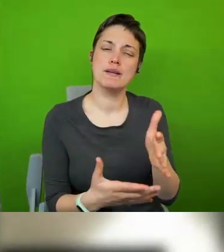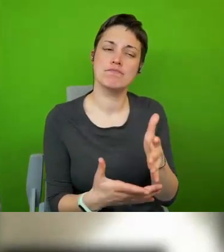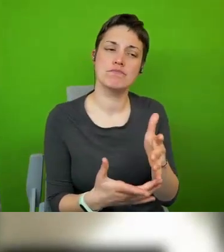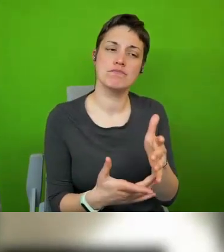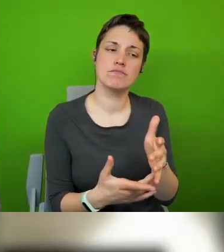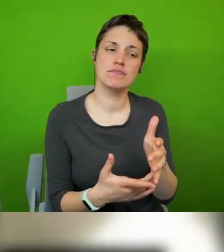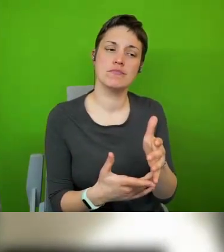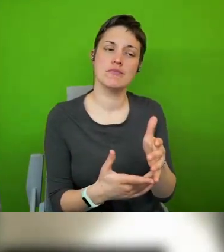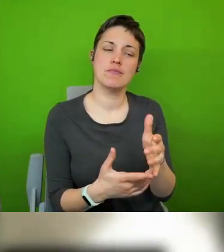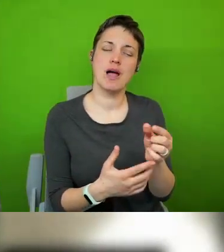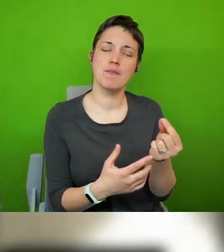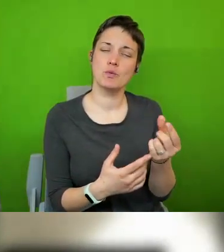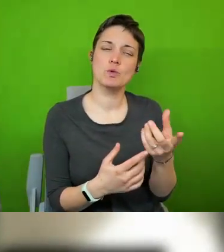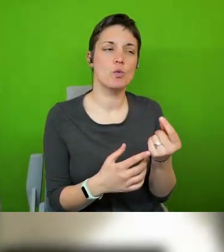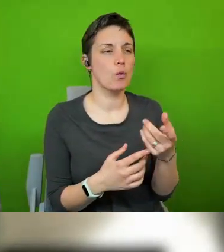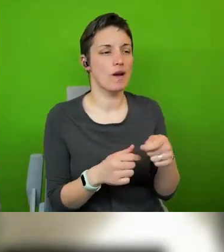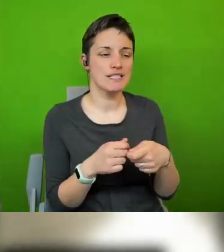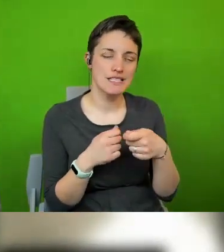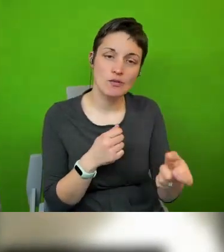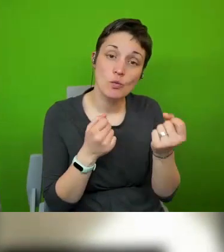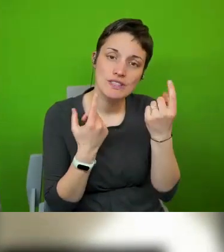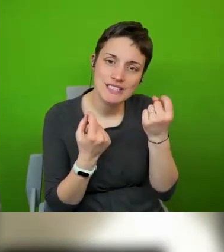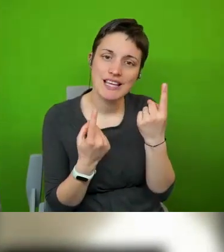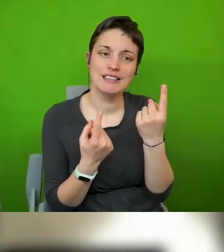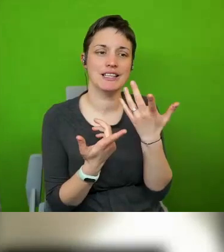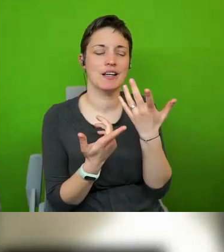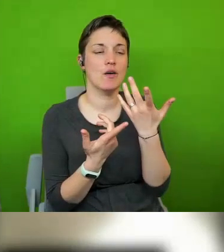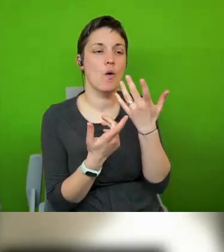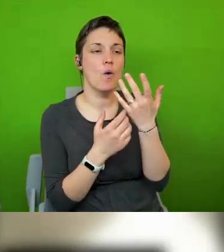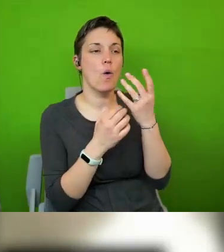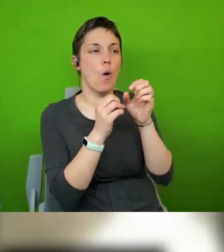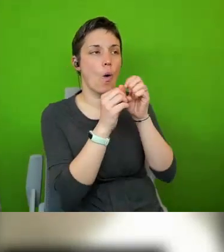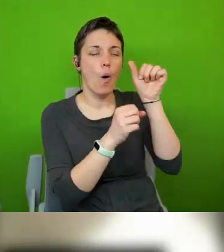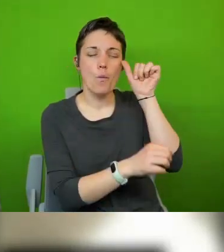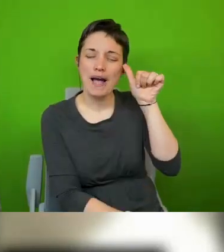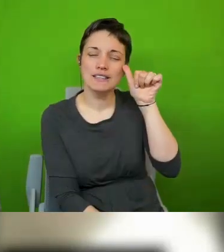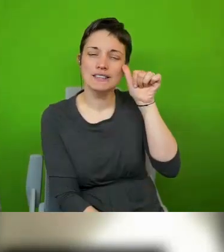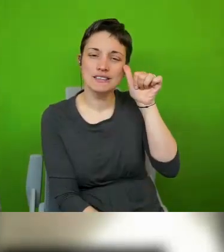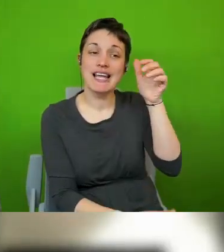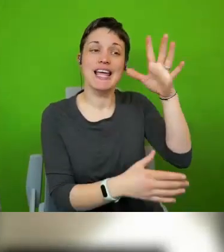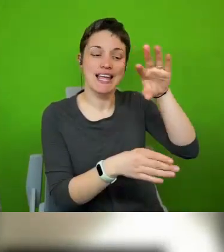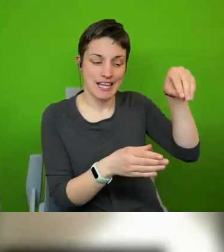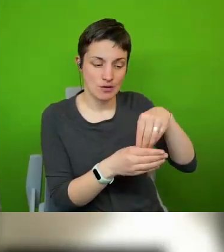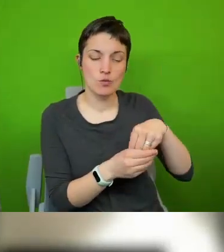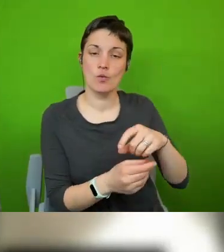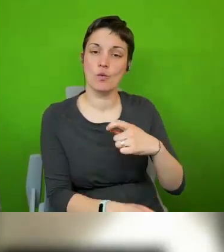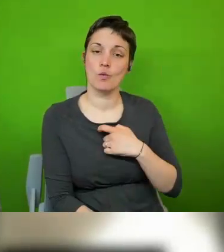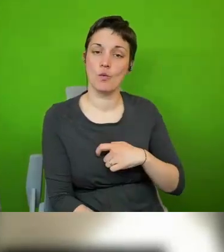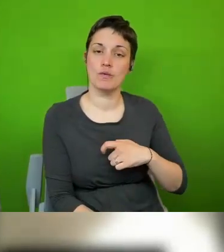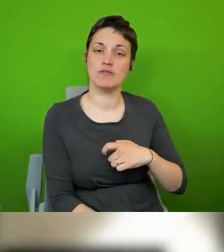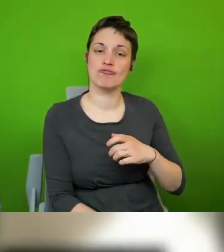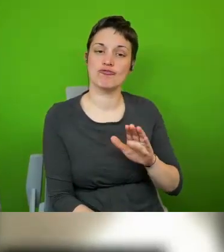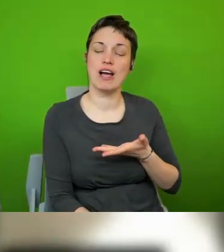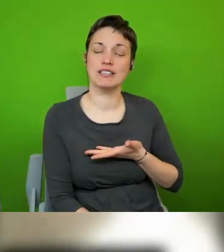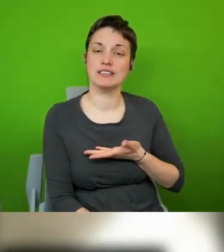understanding and awareness from equalities into human rights and um particularly where the differences are